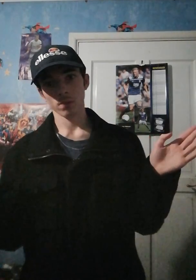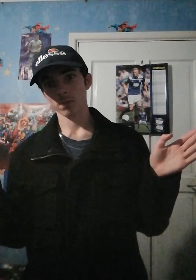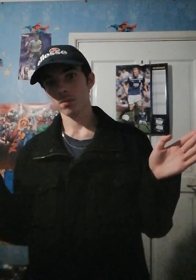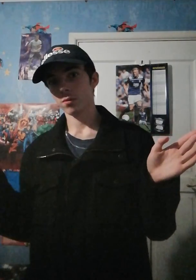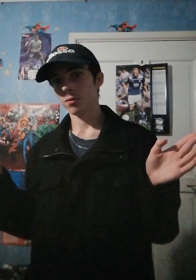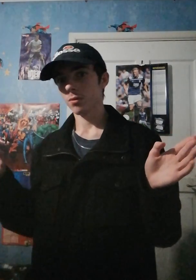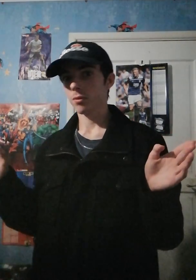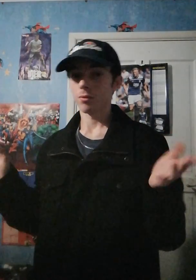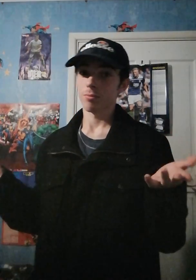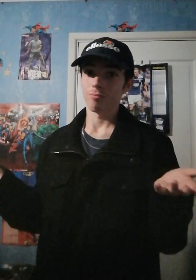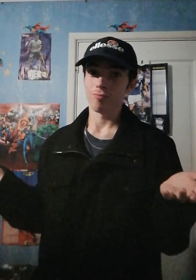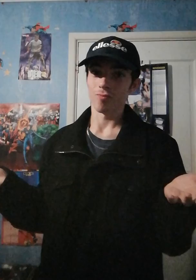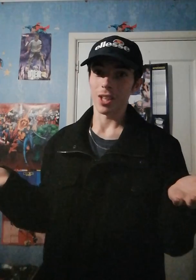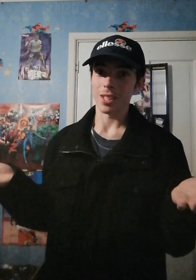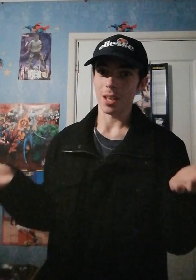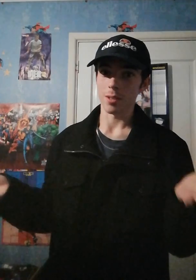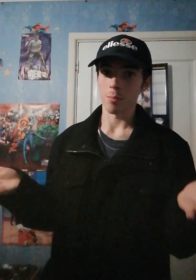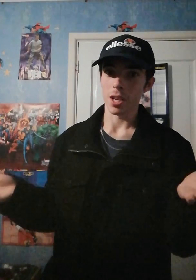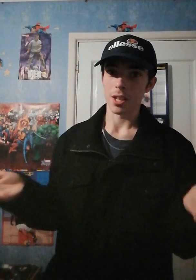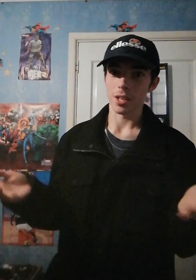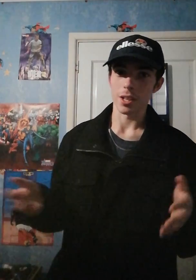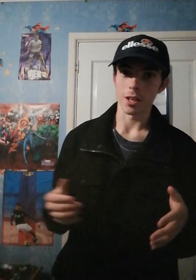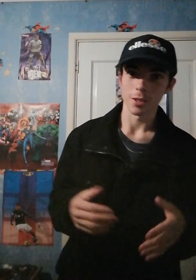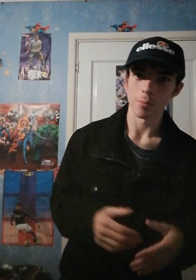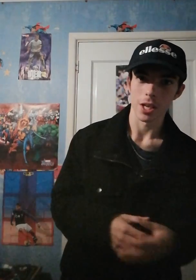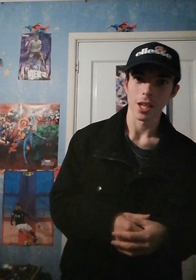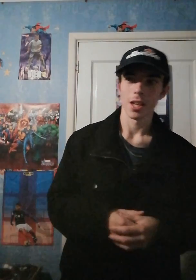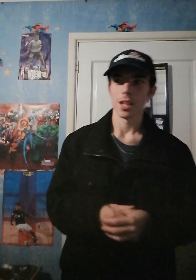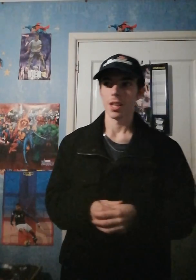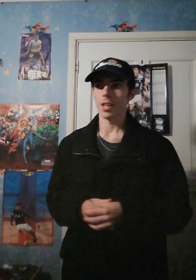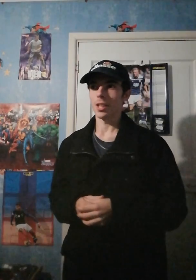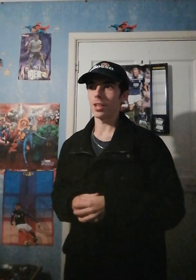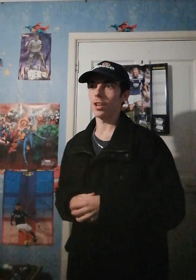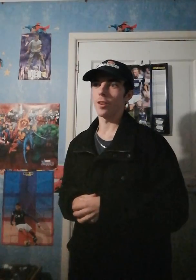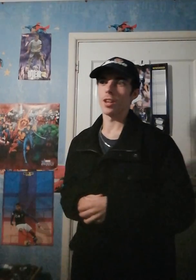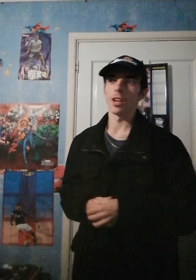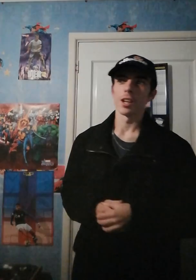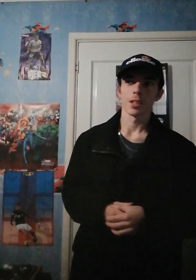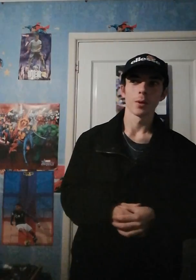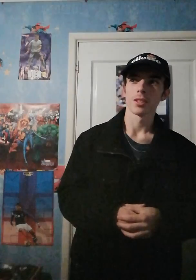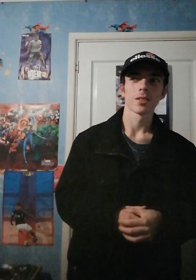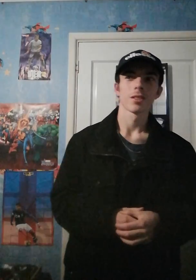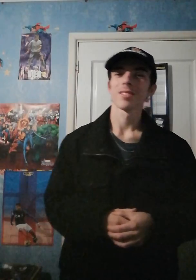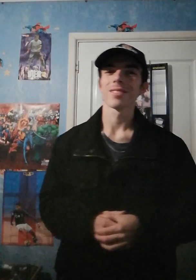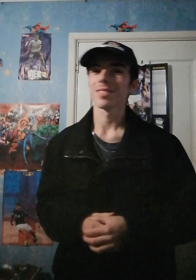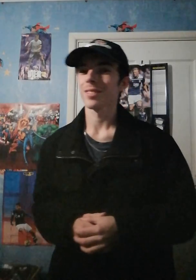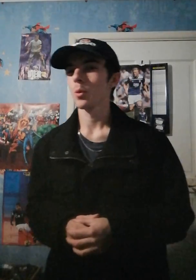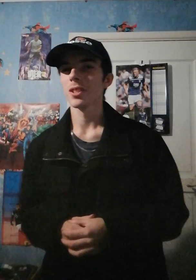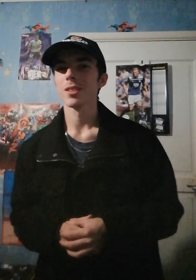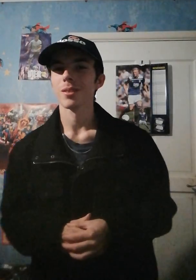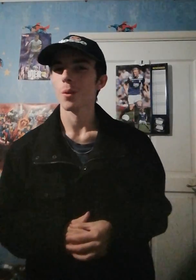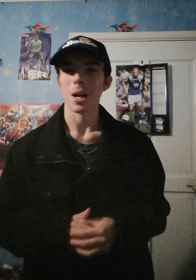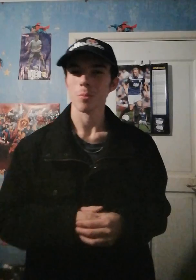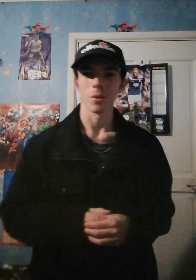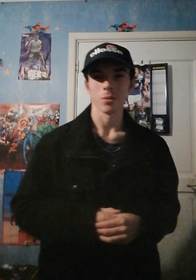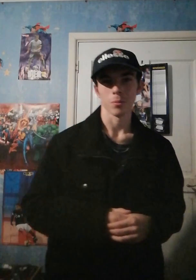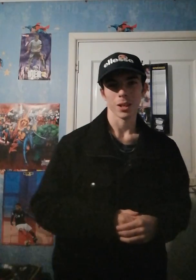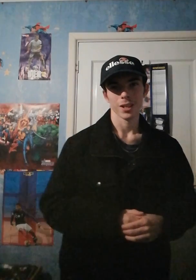it sounds a bit, you know, to me, you know, coincidences don't happen often, man.